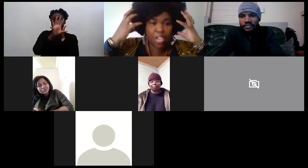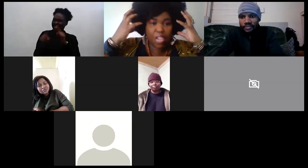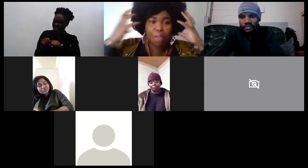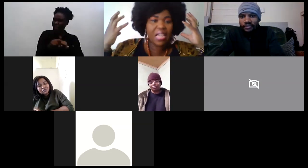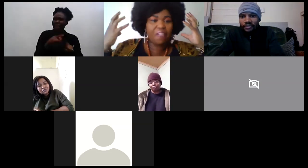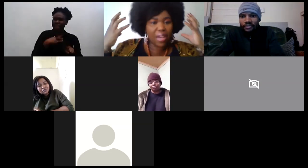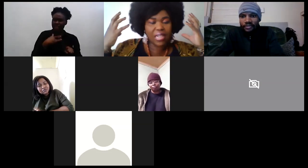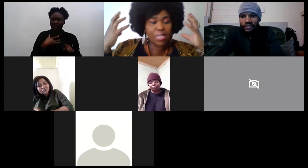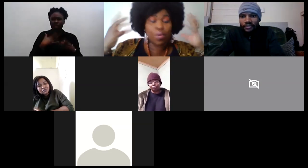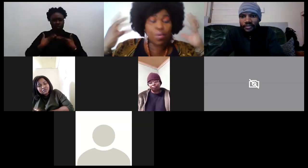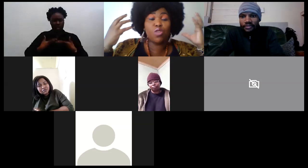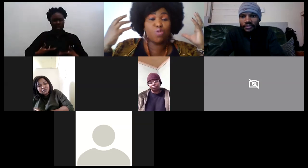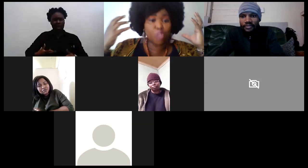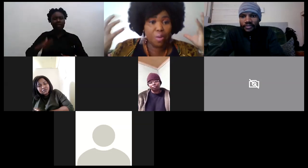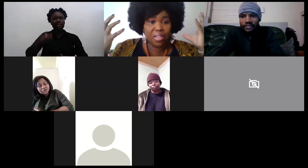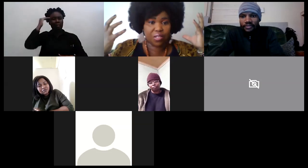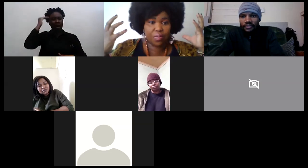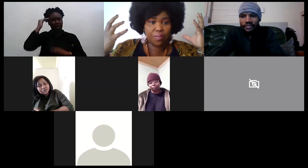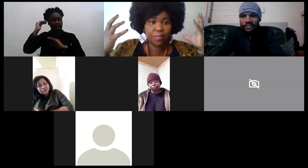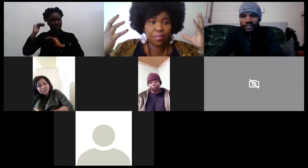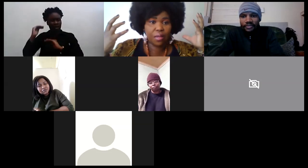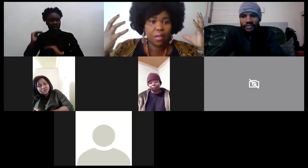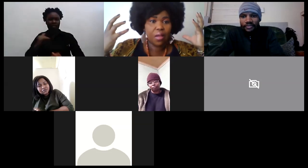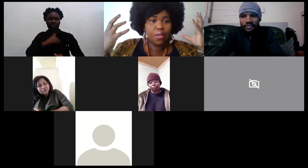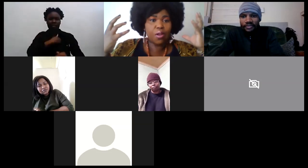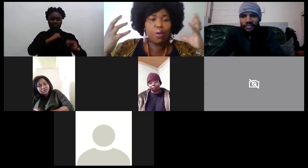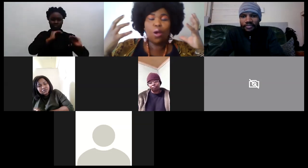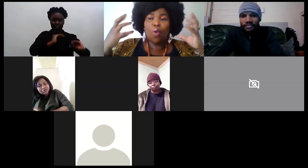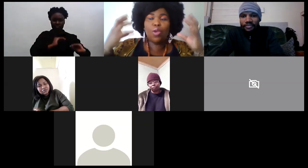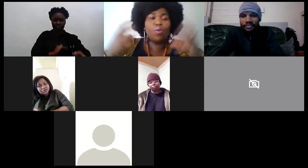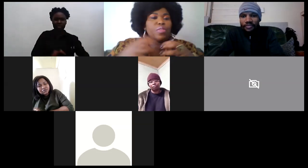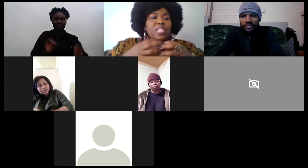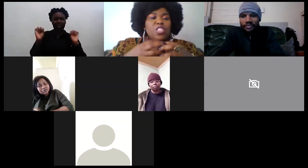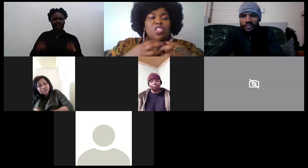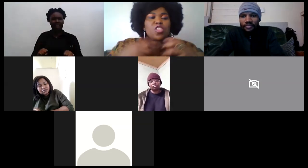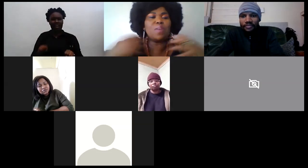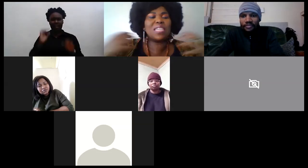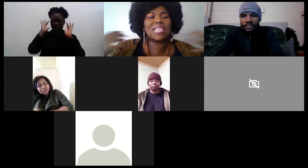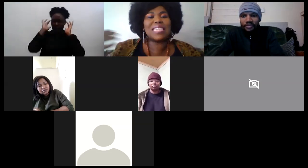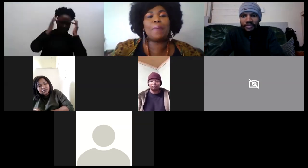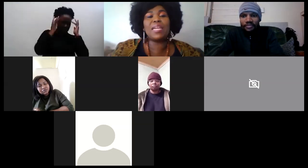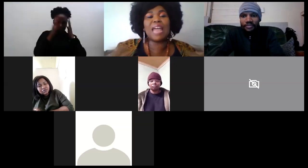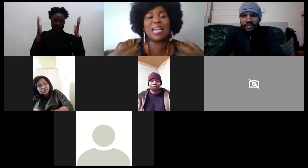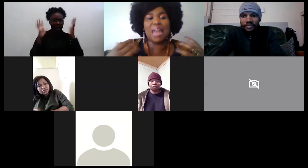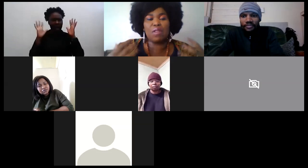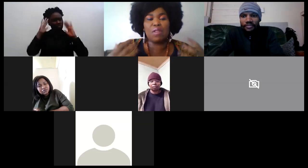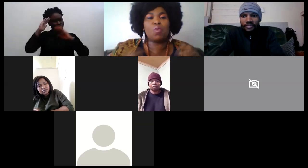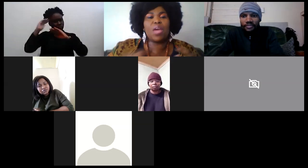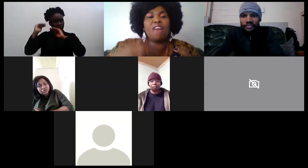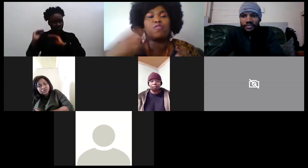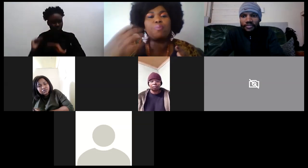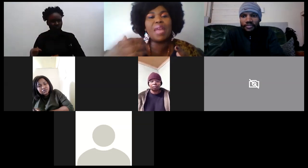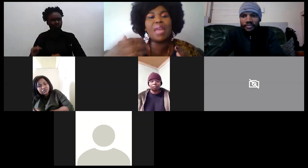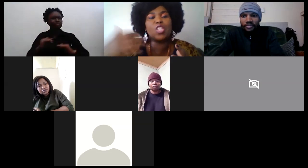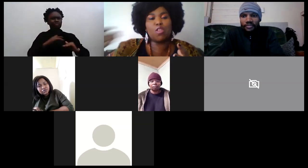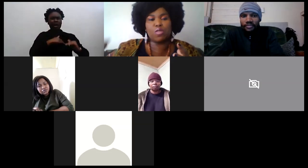checking your mental faculties you're going through so much you know we there's there's so much that is happening around us and